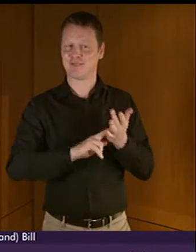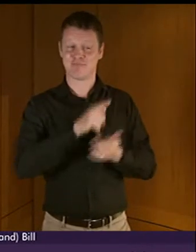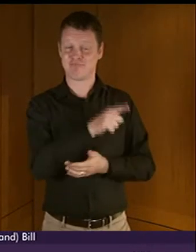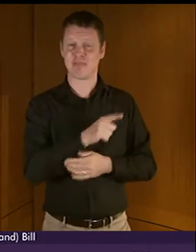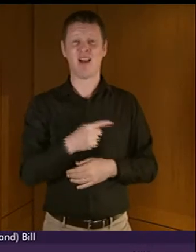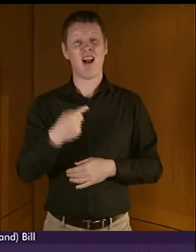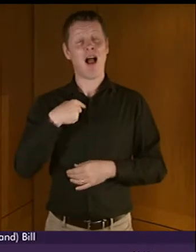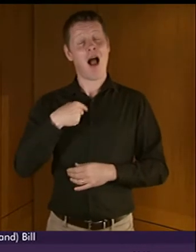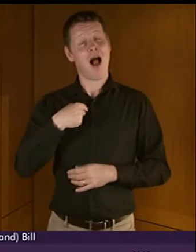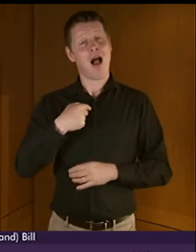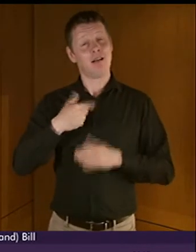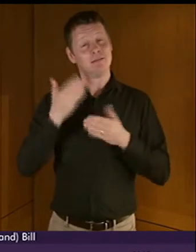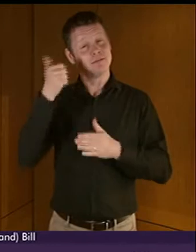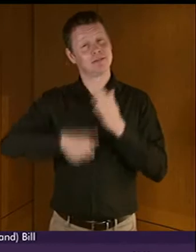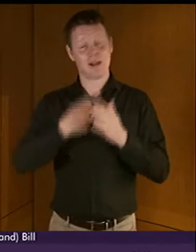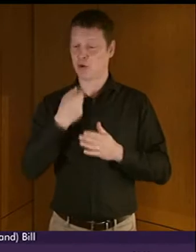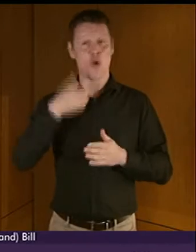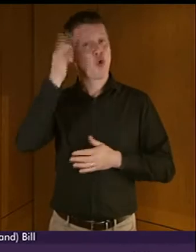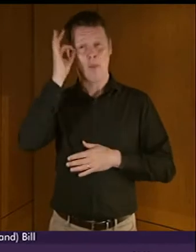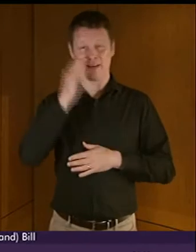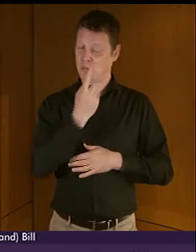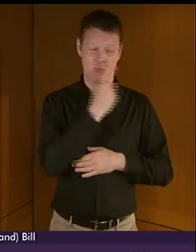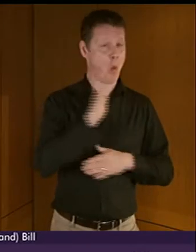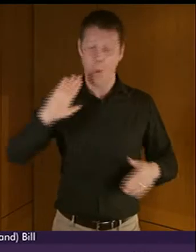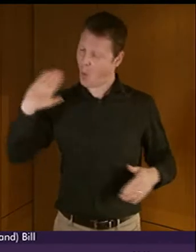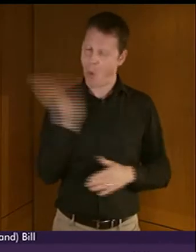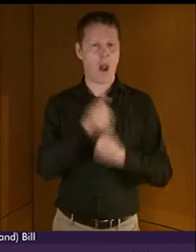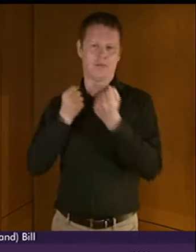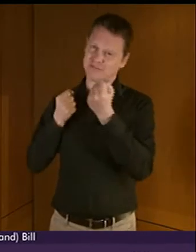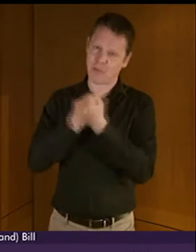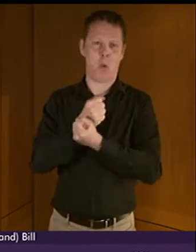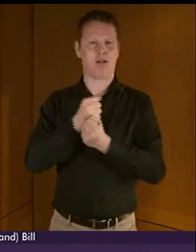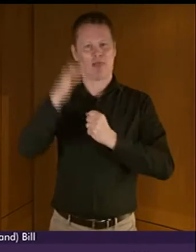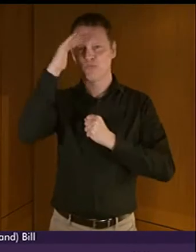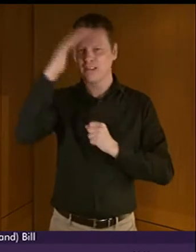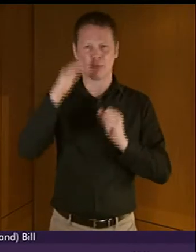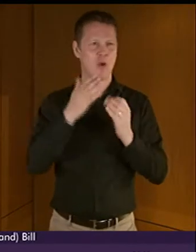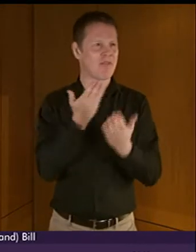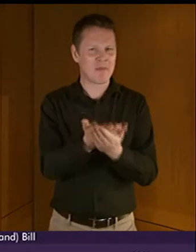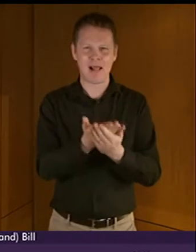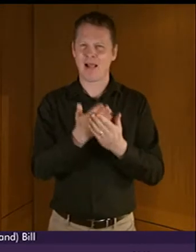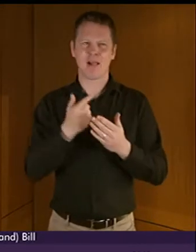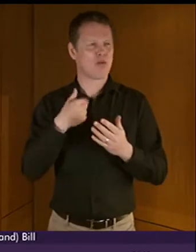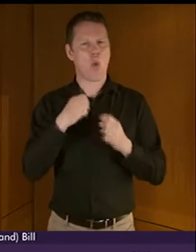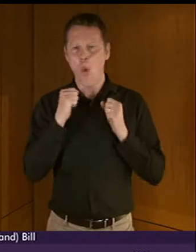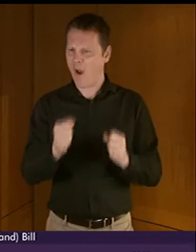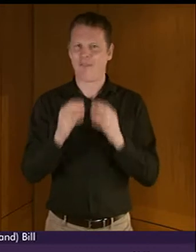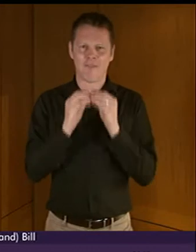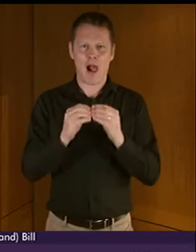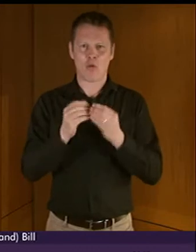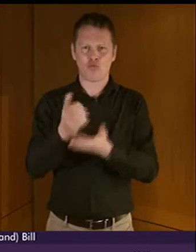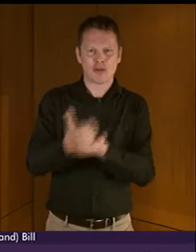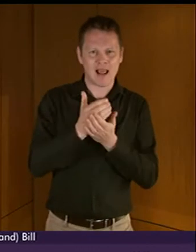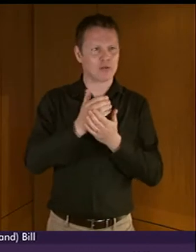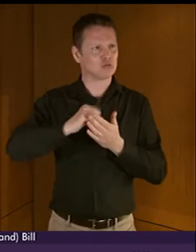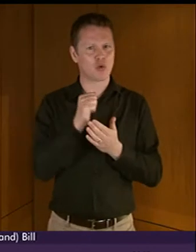I believe the fact that the committee unanimously supports the general principles of the bill reflects the value we as a parliament place on protecting Scotland's linguistic